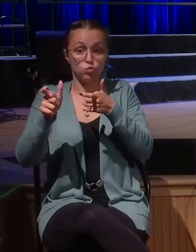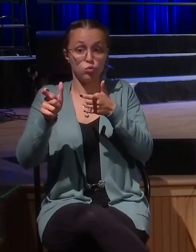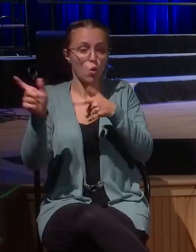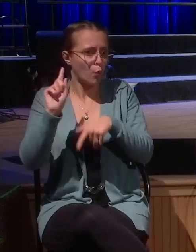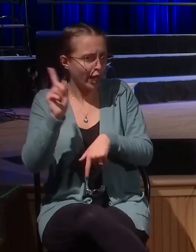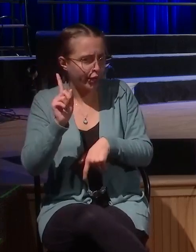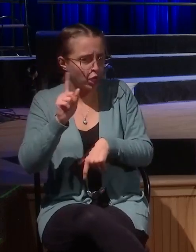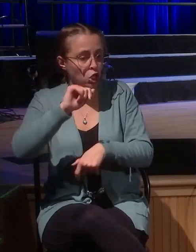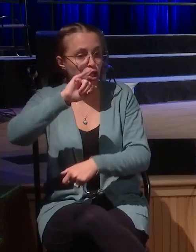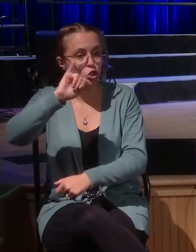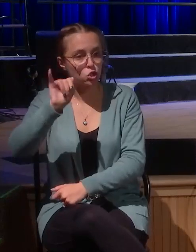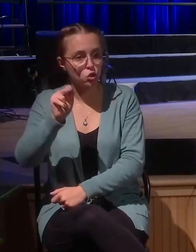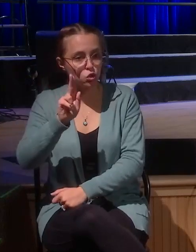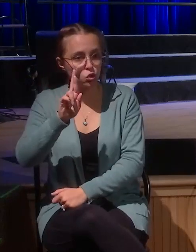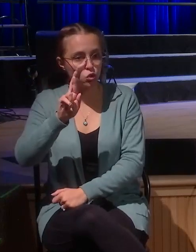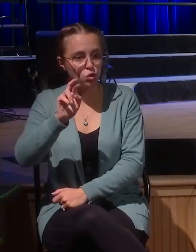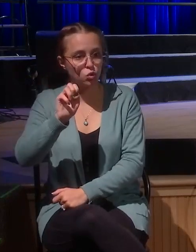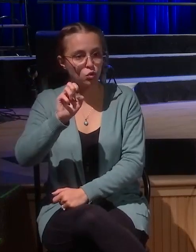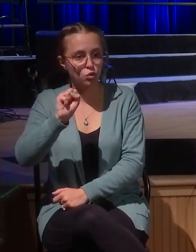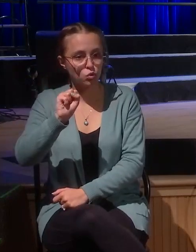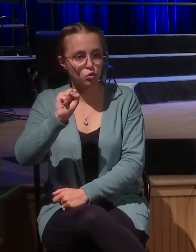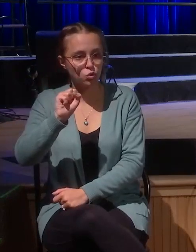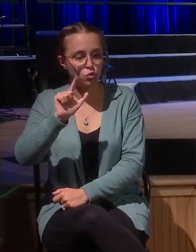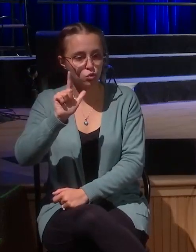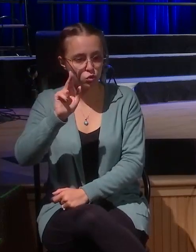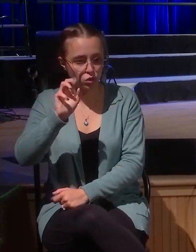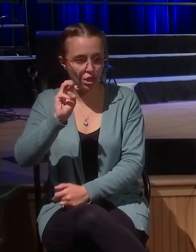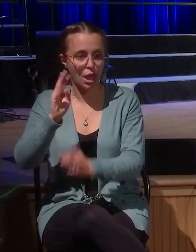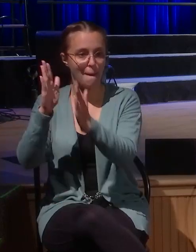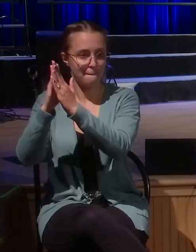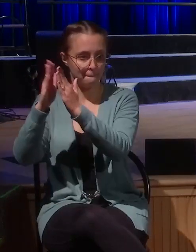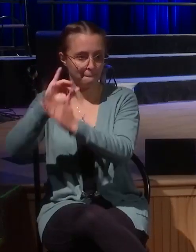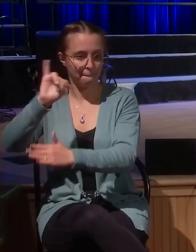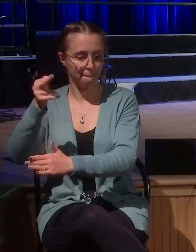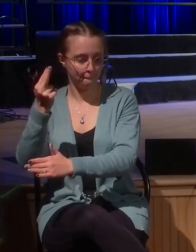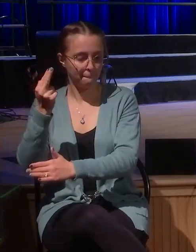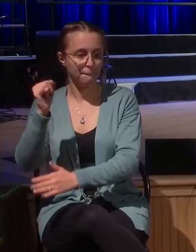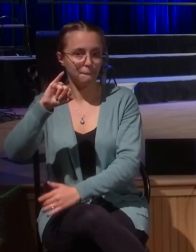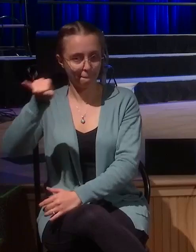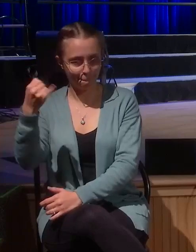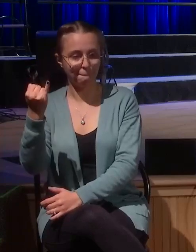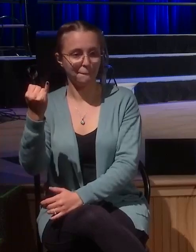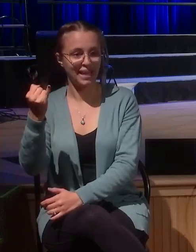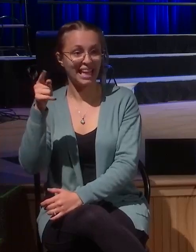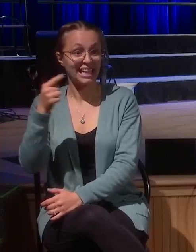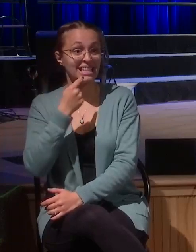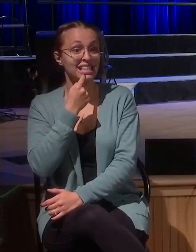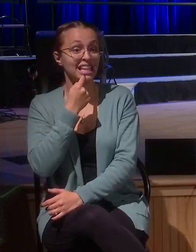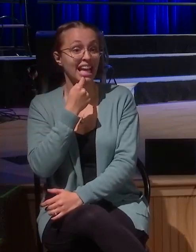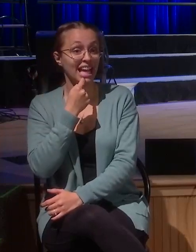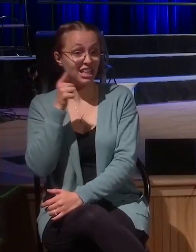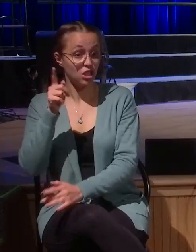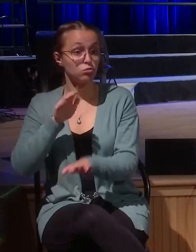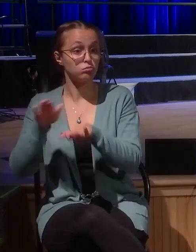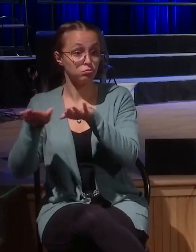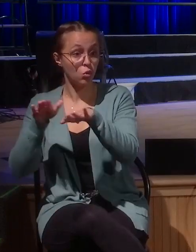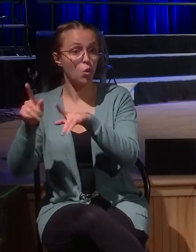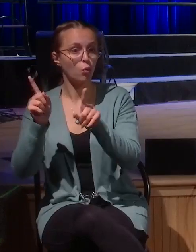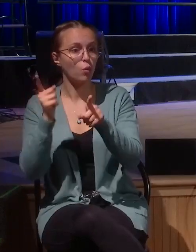Passover to the cross. And as he's walking, he says, there's parents that are coming with their children. Here, touch my child that they may be blessed. And the disciples